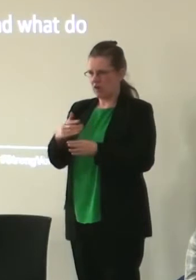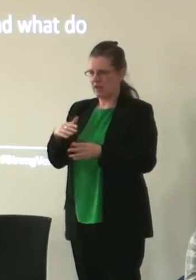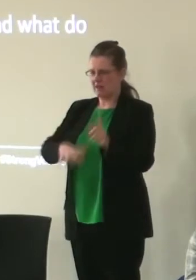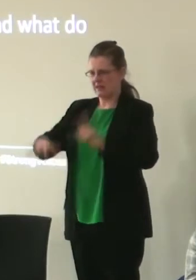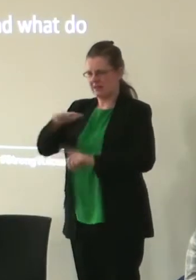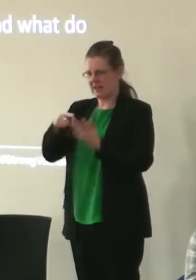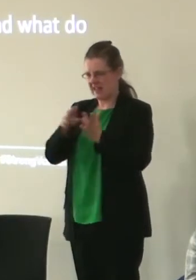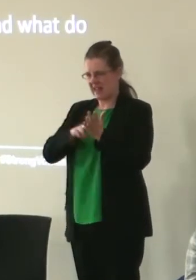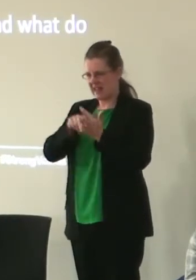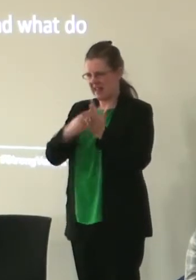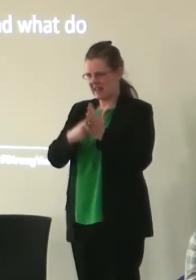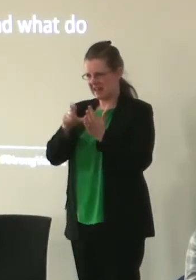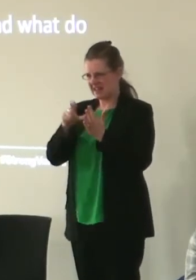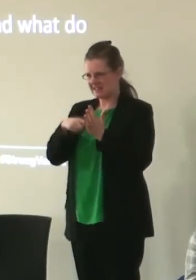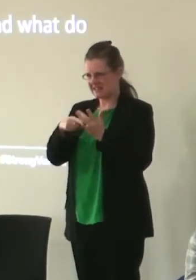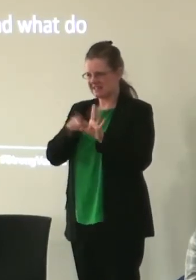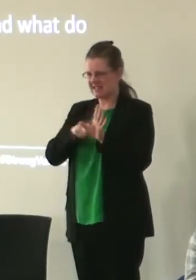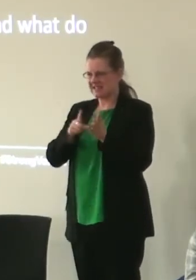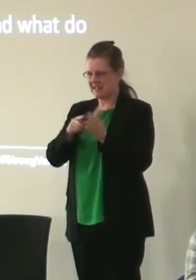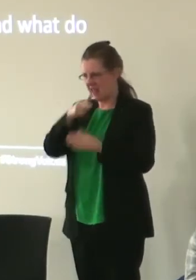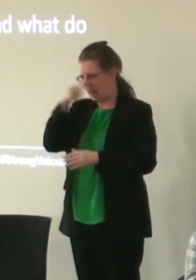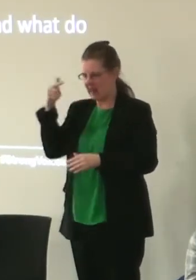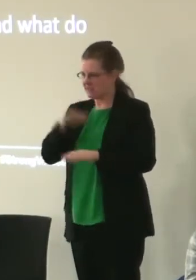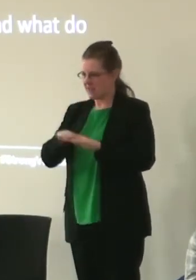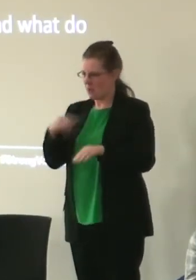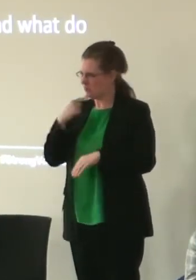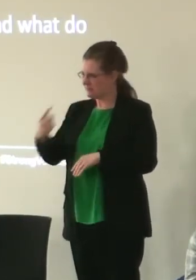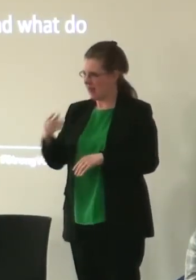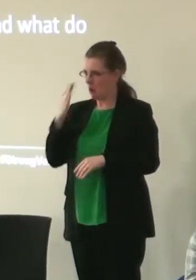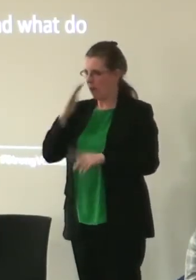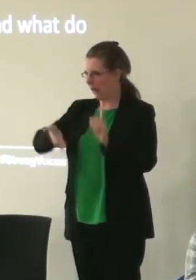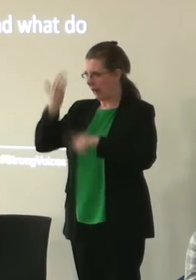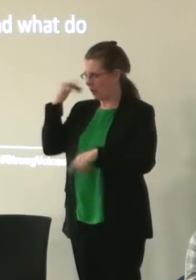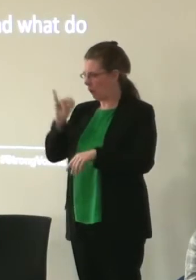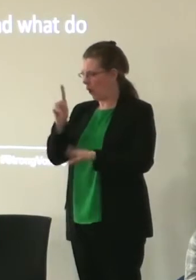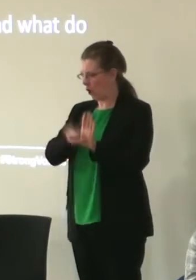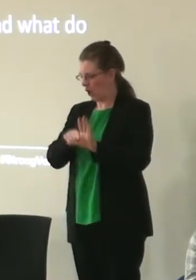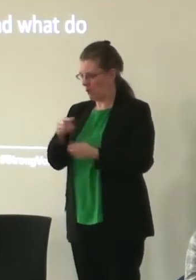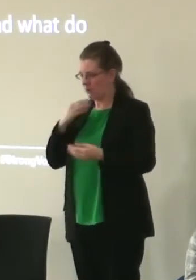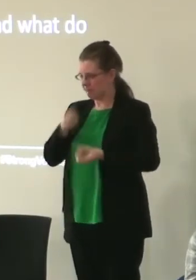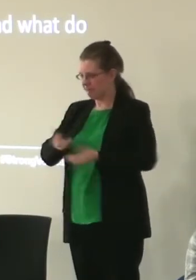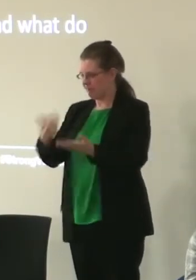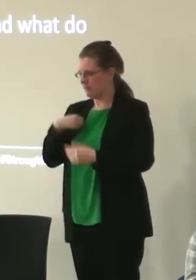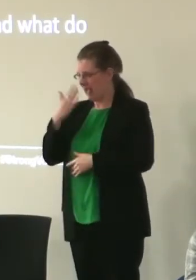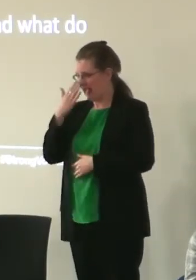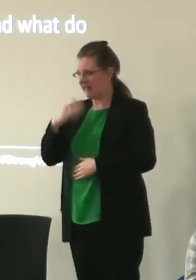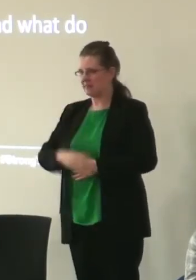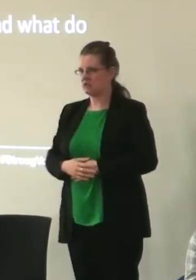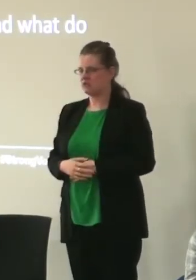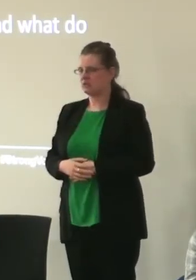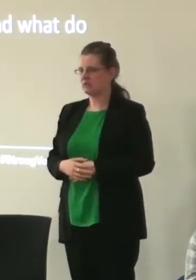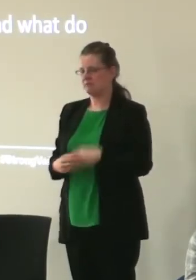Leeds in the well I won't tell you which decade because that would date me but it seemed to me the critical